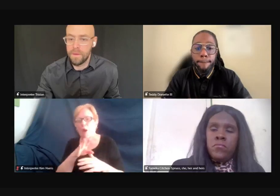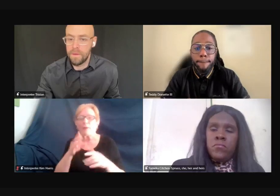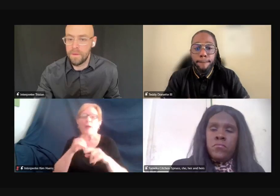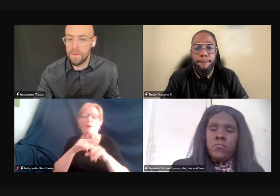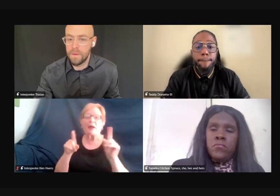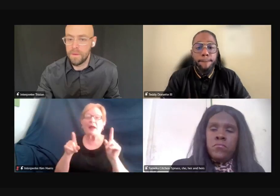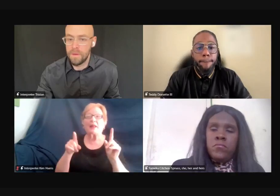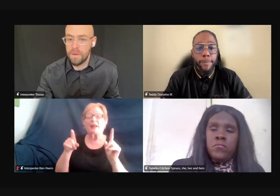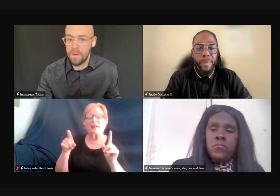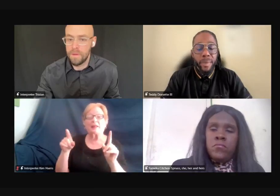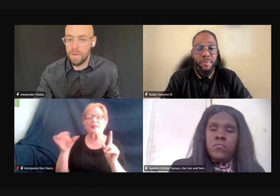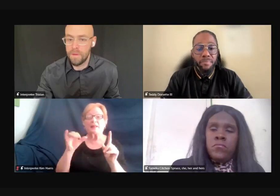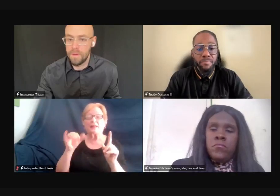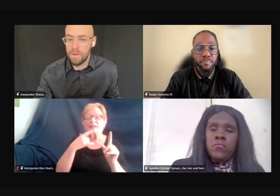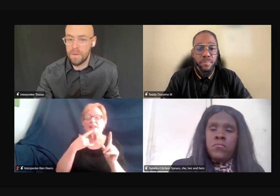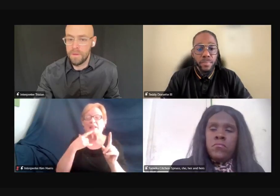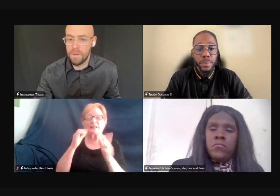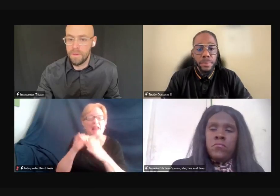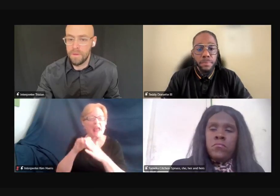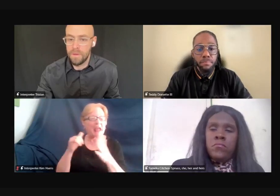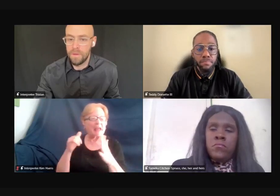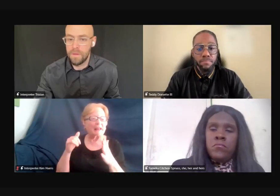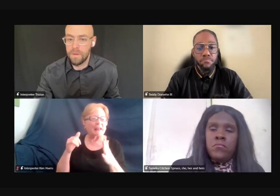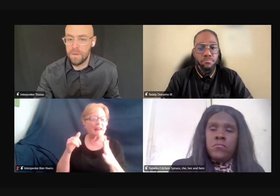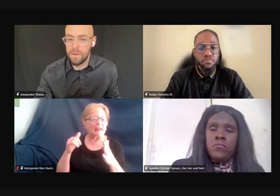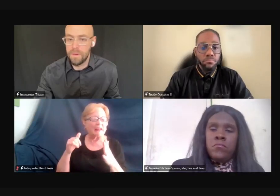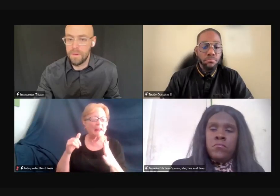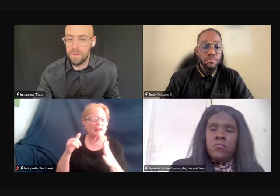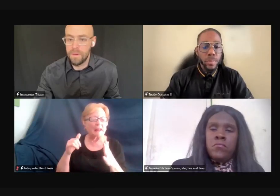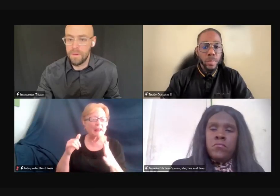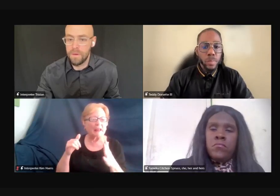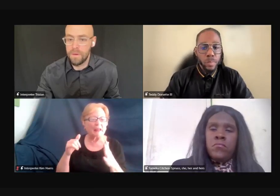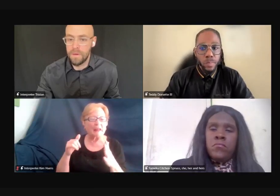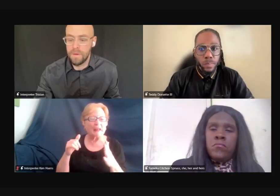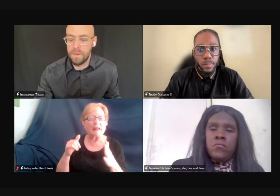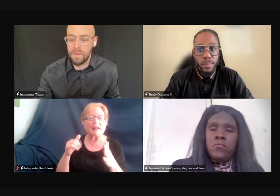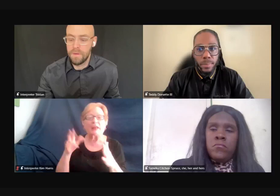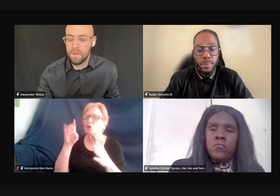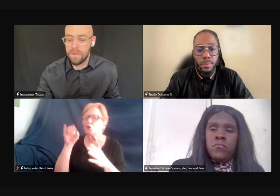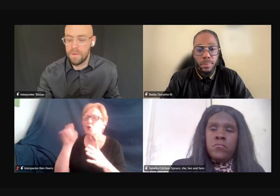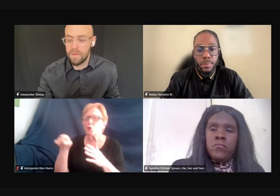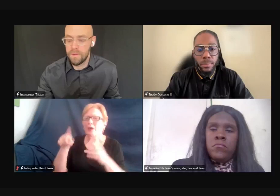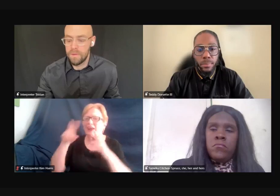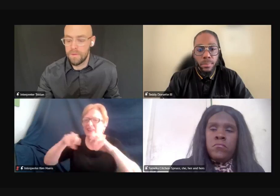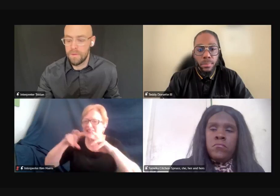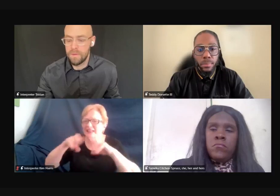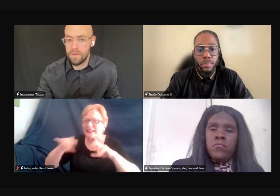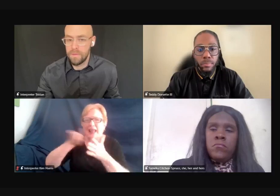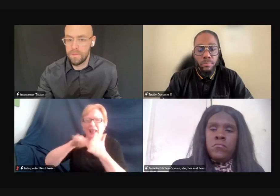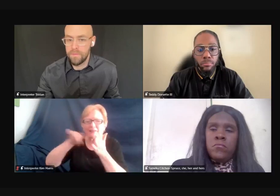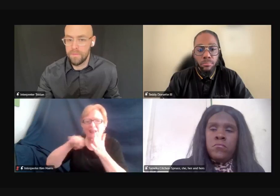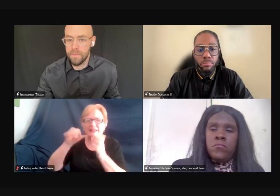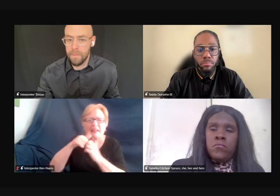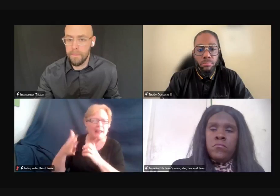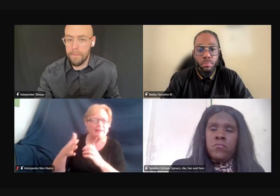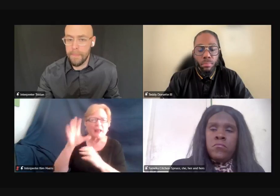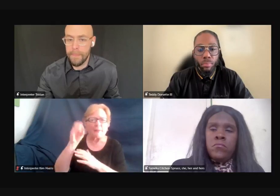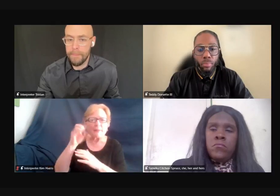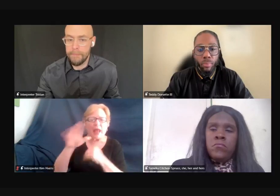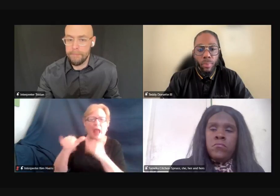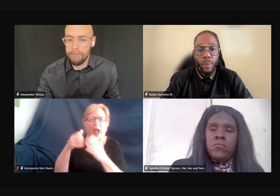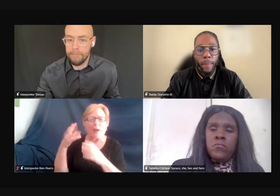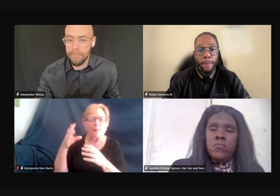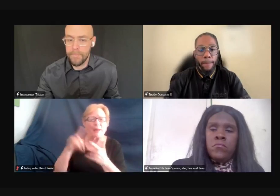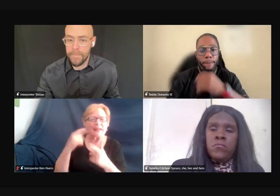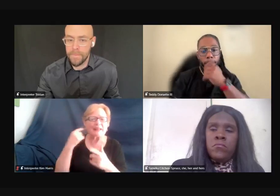also Nancy says, um, do you, is it that do you investigate the company on how many deaf and deaf